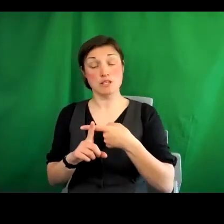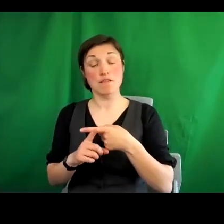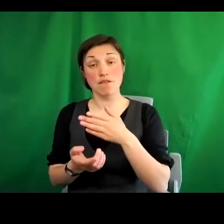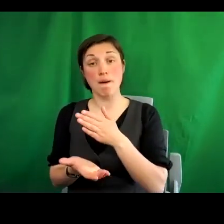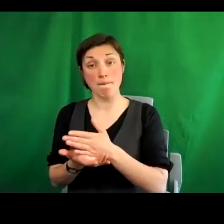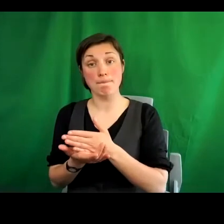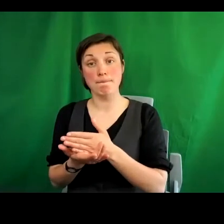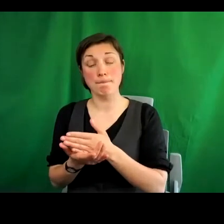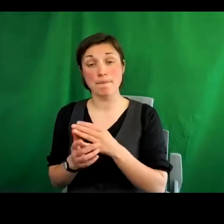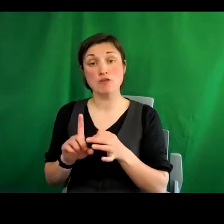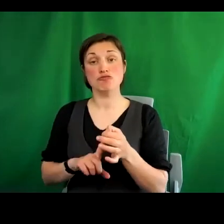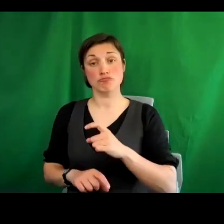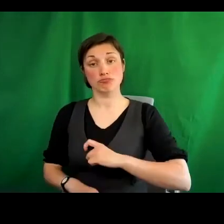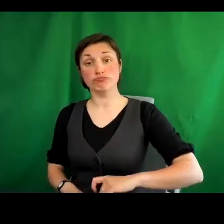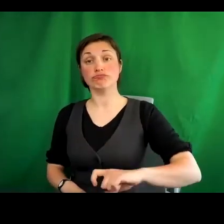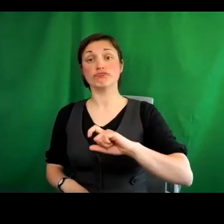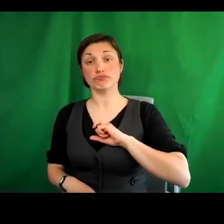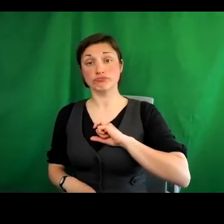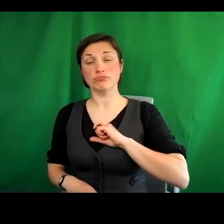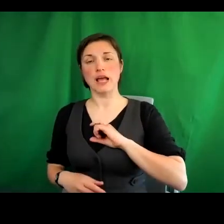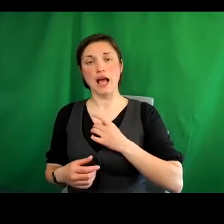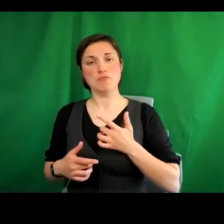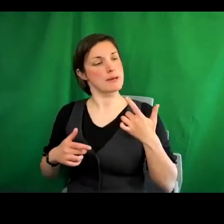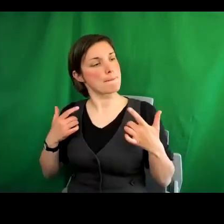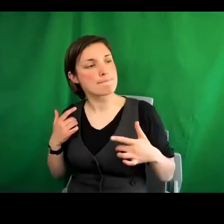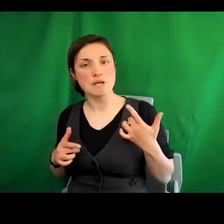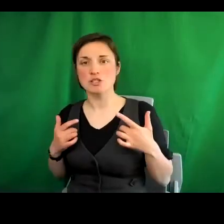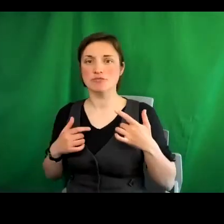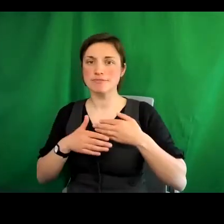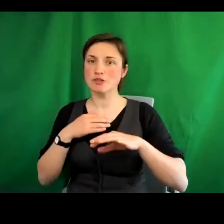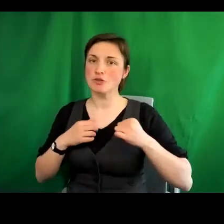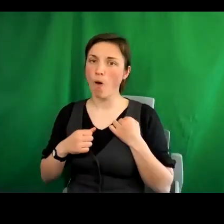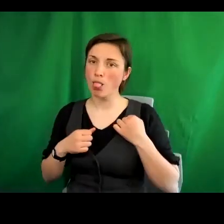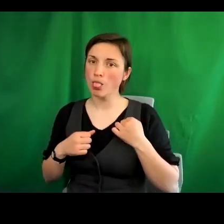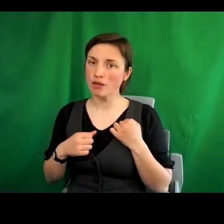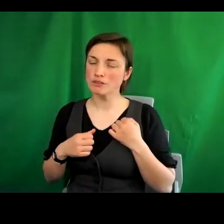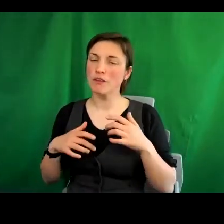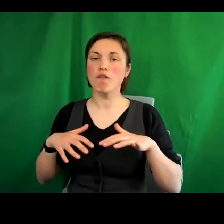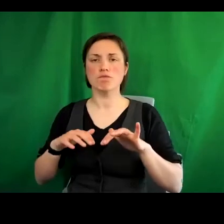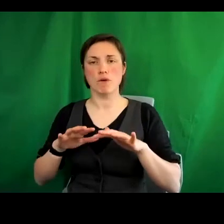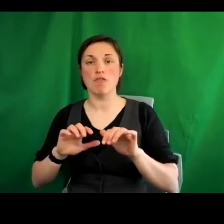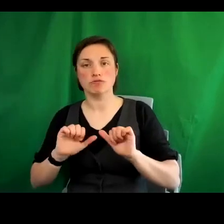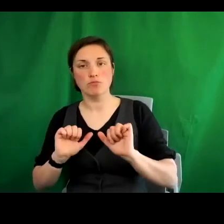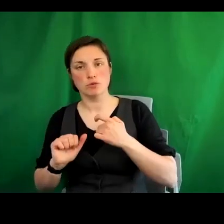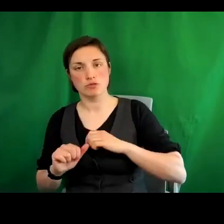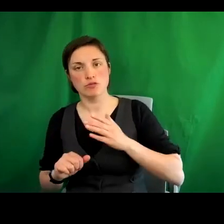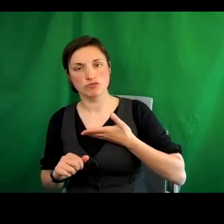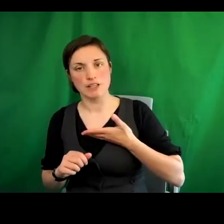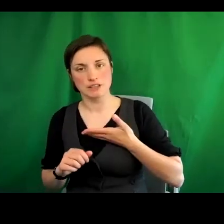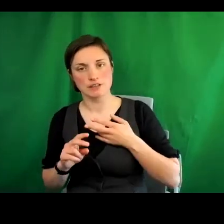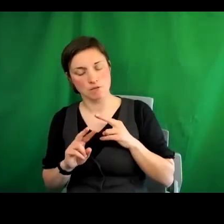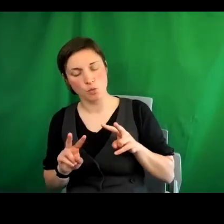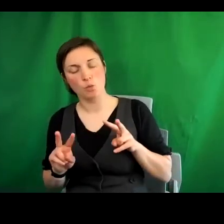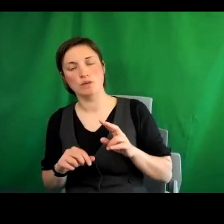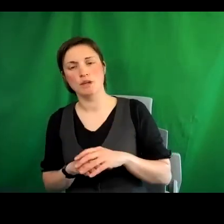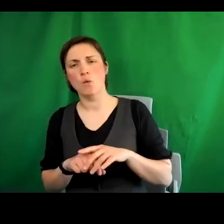confidence and ambition in Scotland, from a human rights point of view. There was an increased internationalist